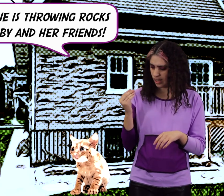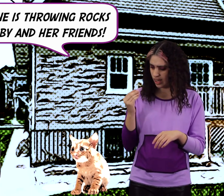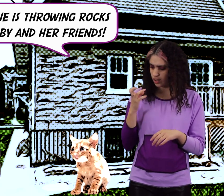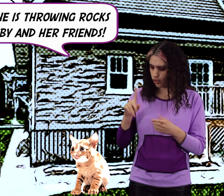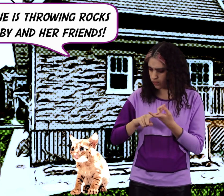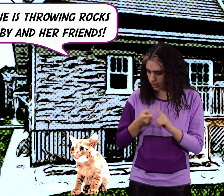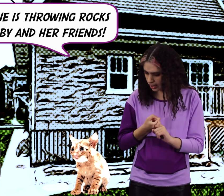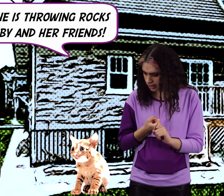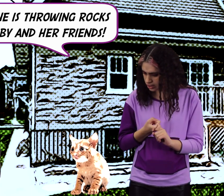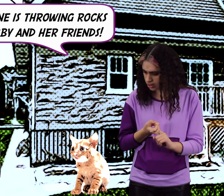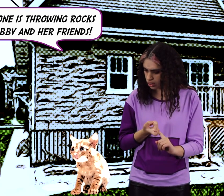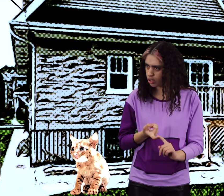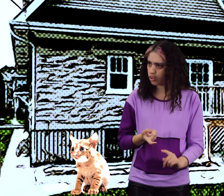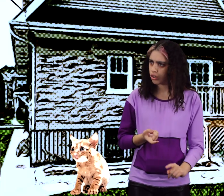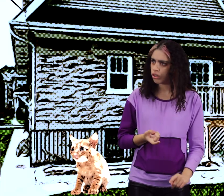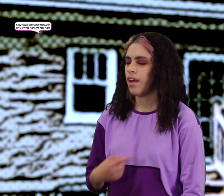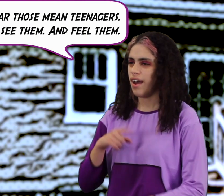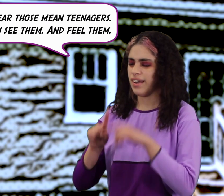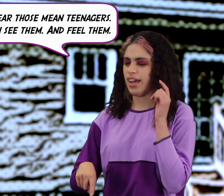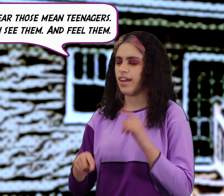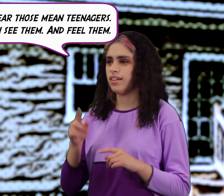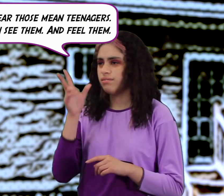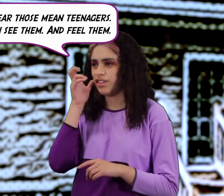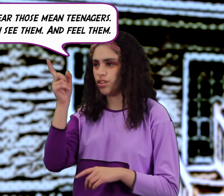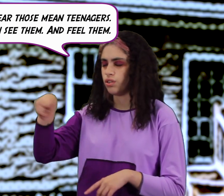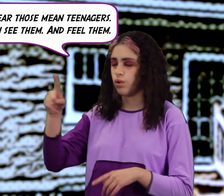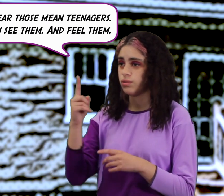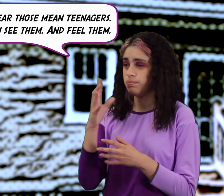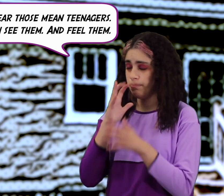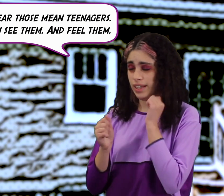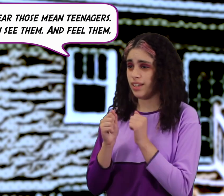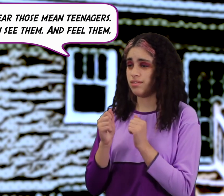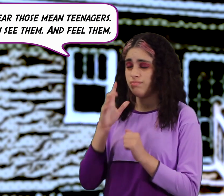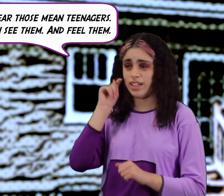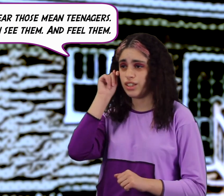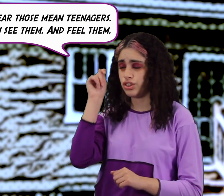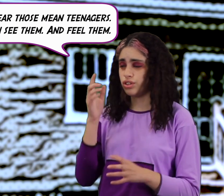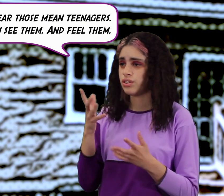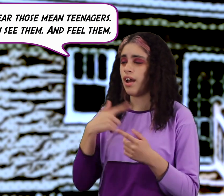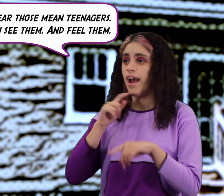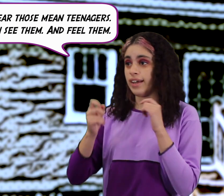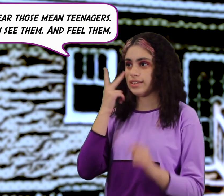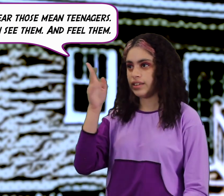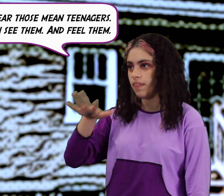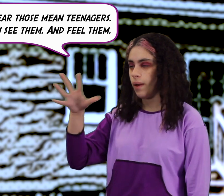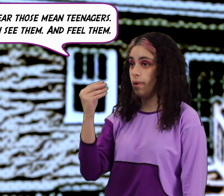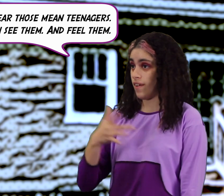in her face i can't hear those mean teenagers i can see them and